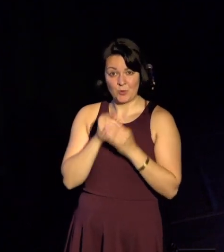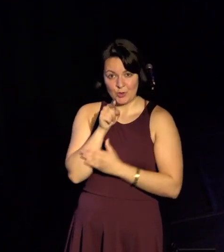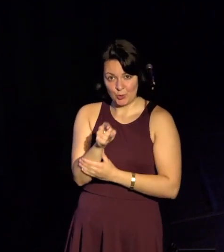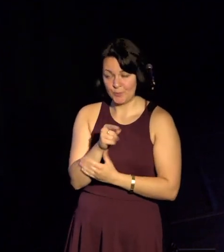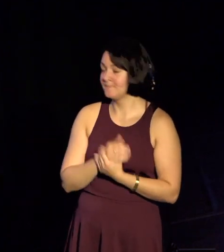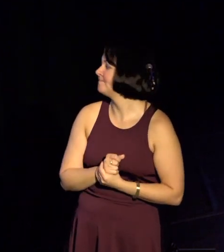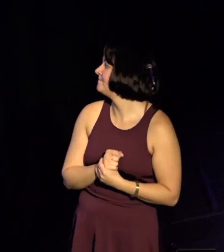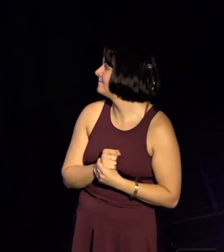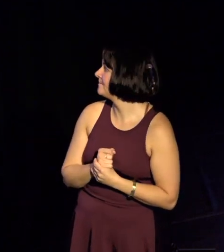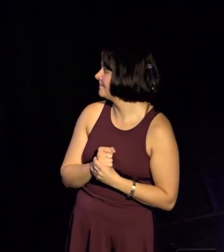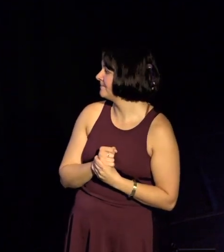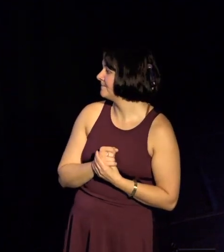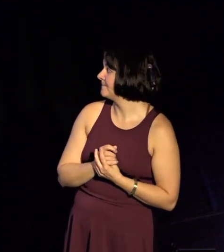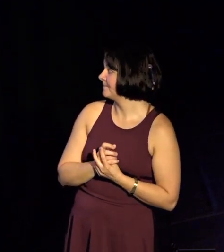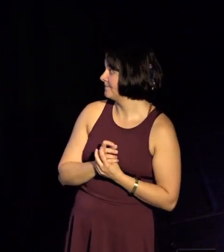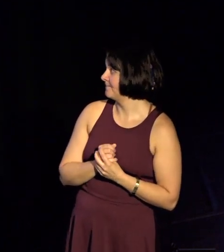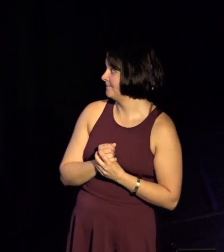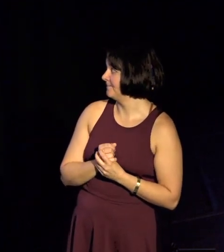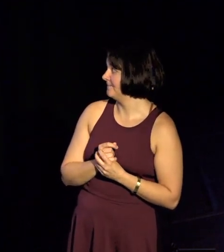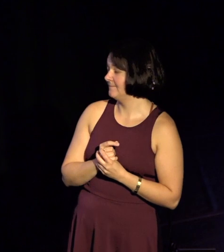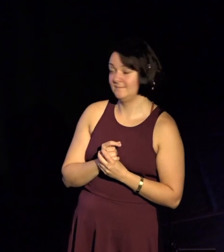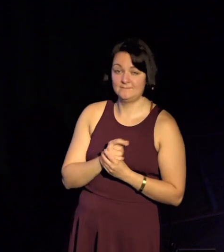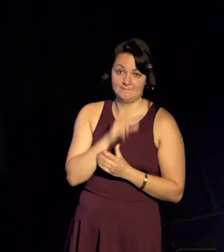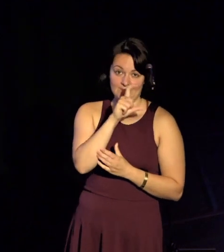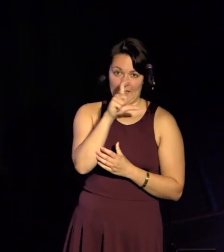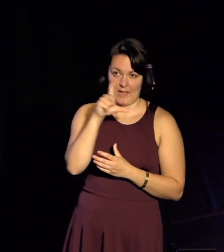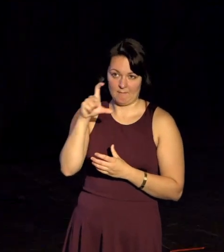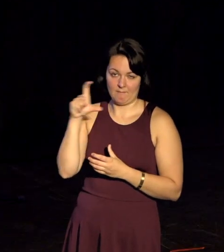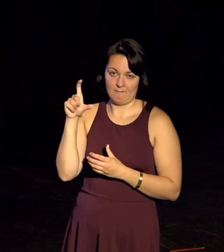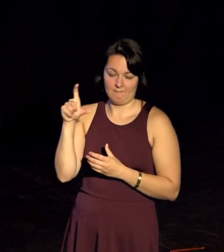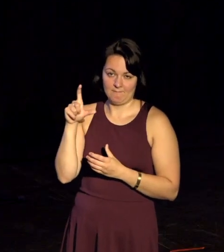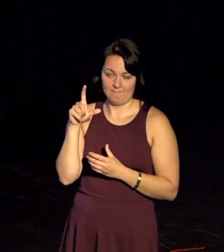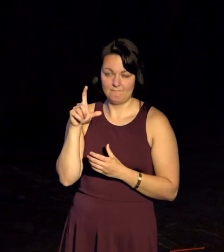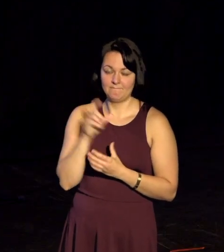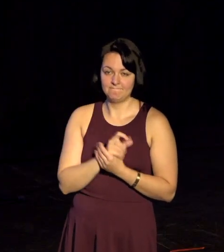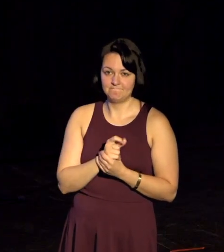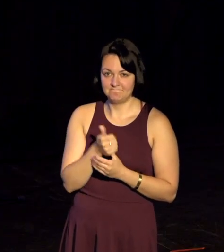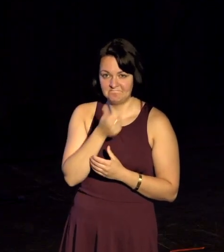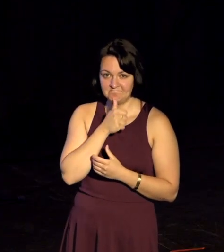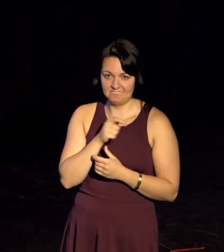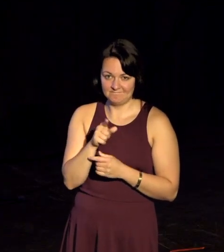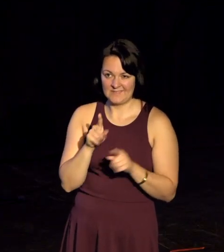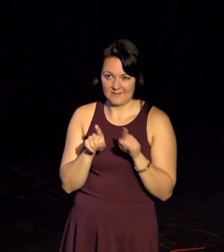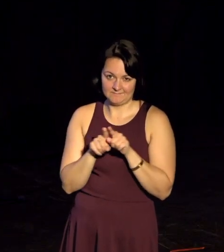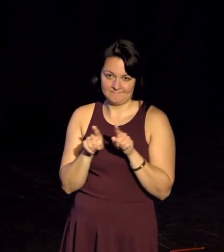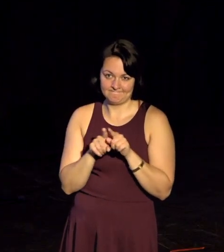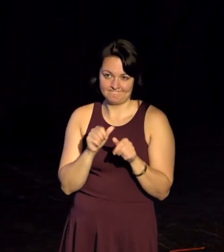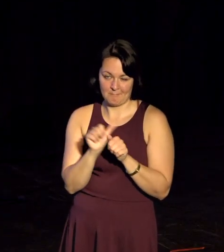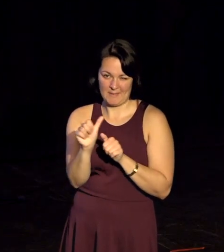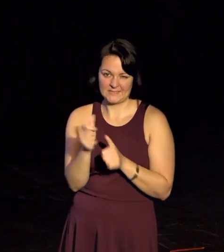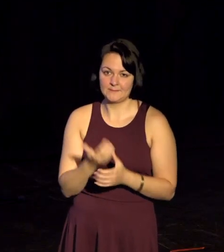A little pro tip, capitalize each word. It helps screen readers and other things in case your friends have visual impairments.